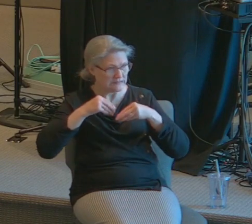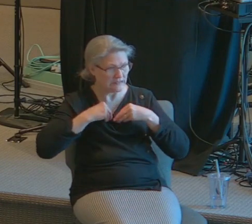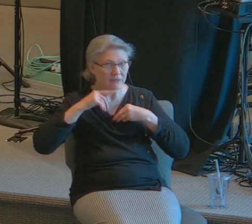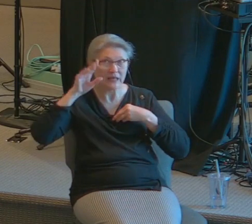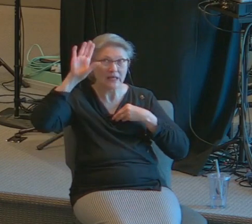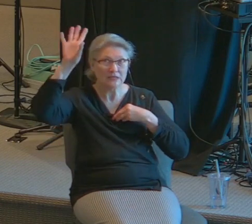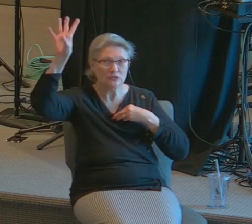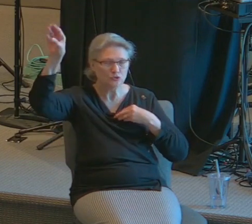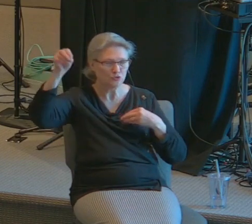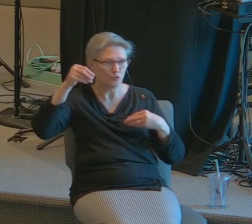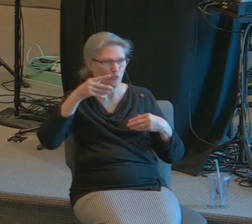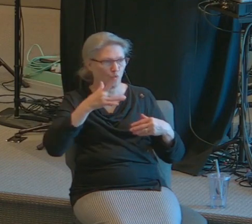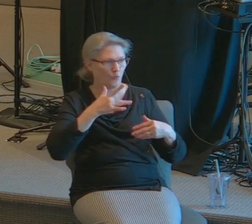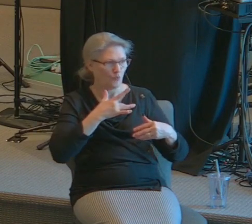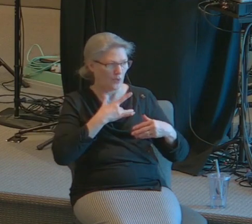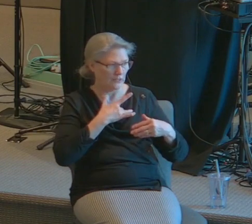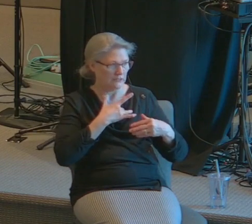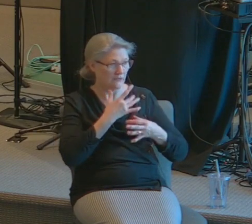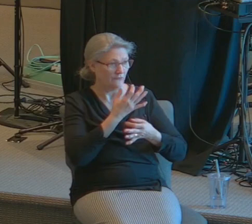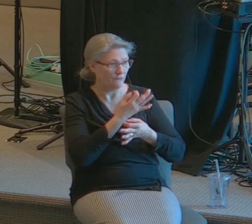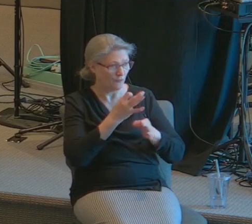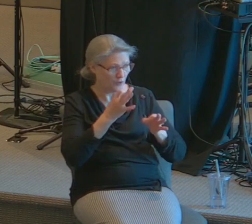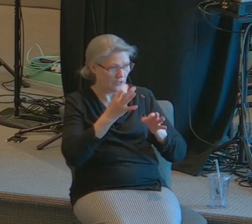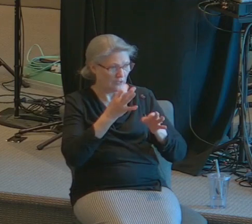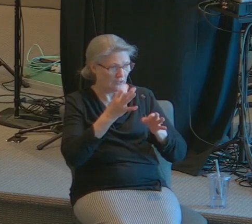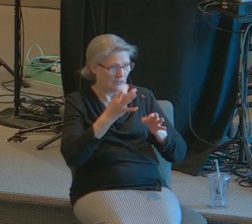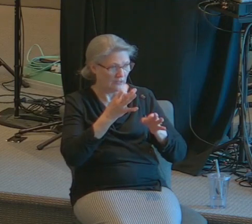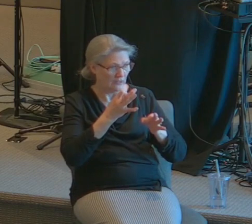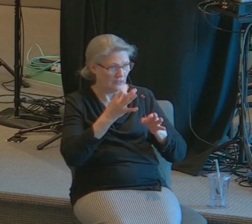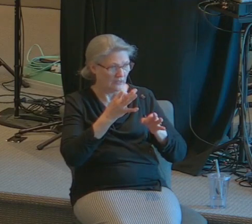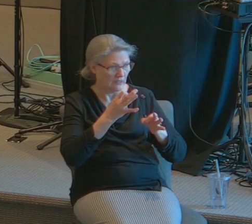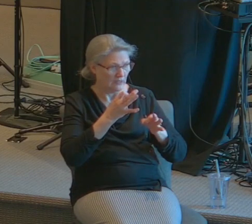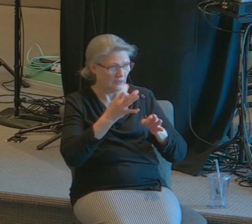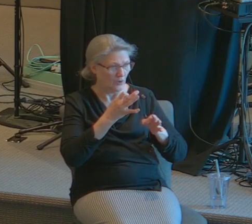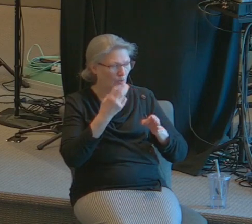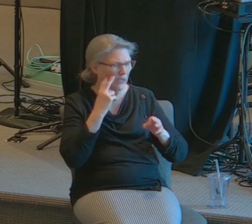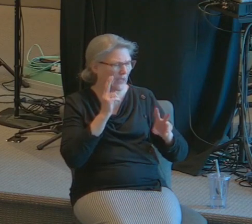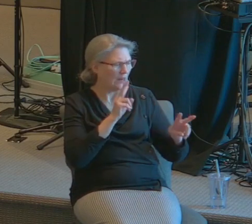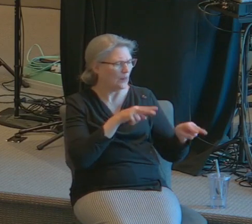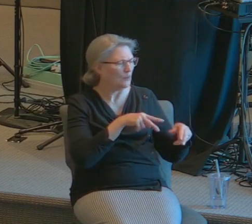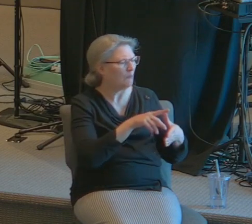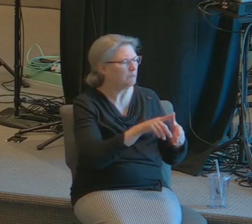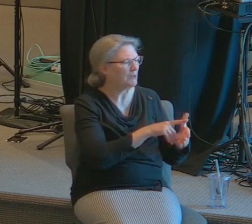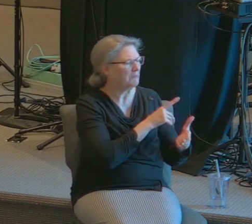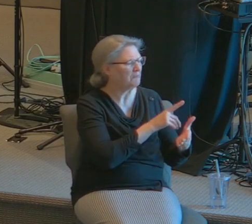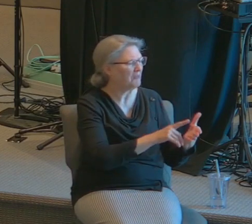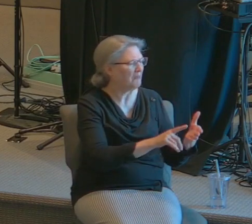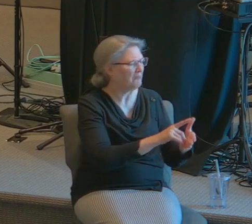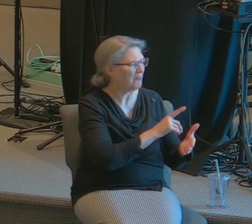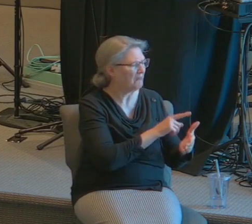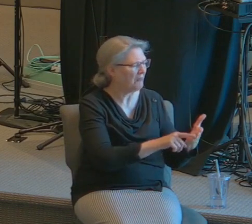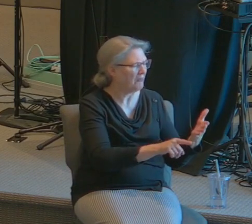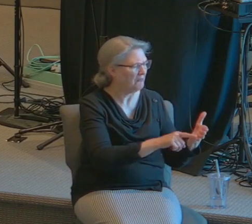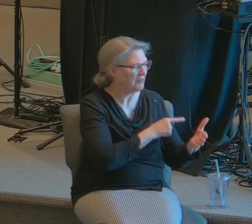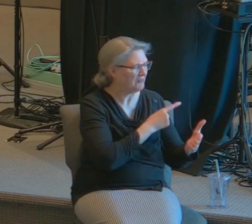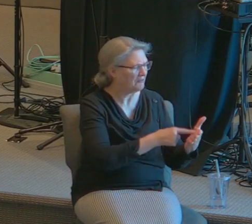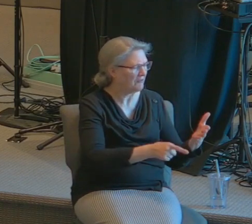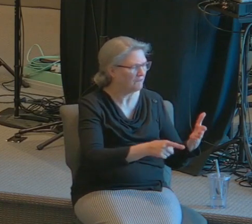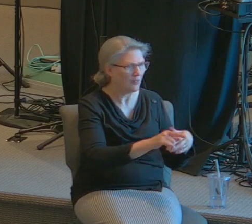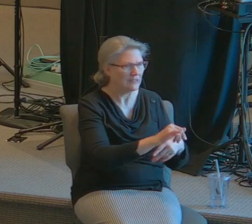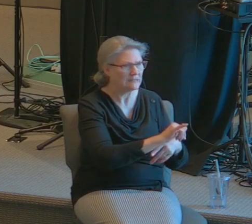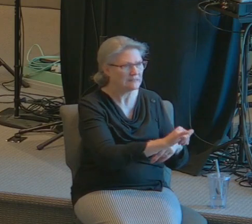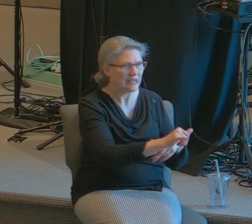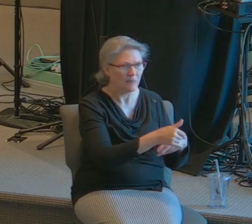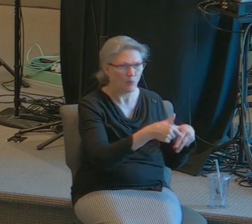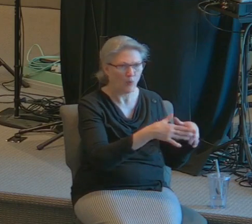grace of God we cannot condemn a sinner for sinning in the same